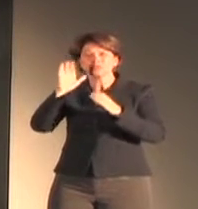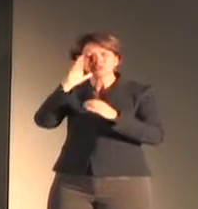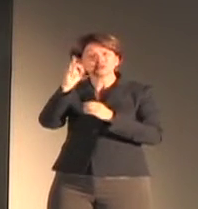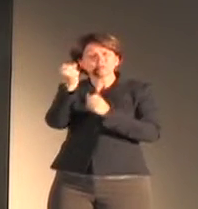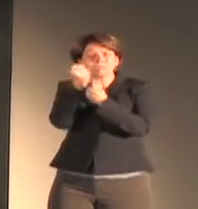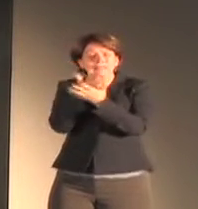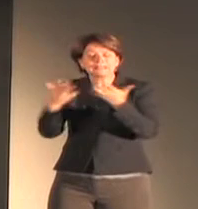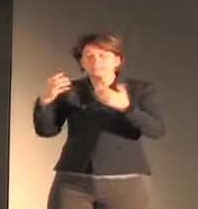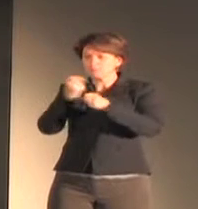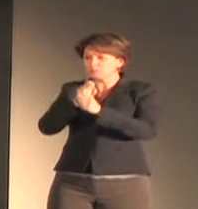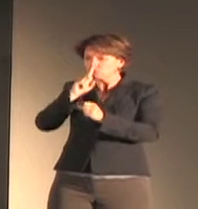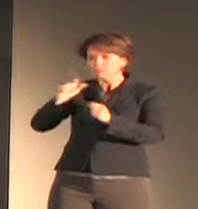capacities.